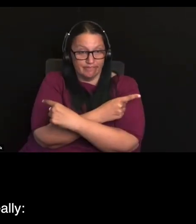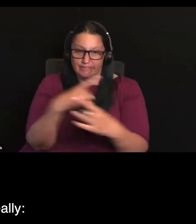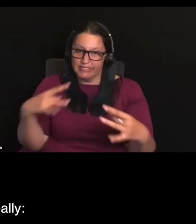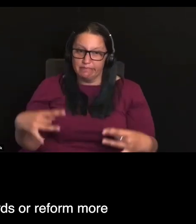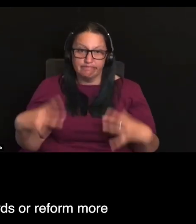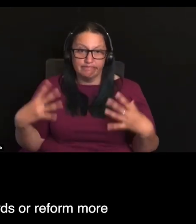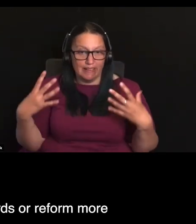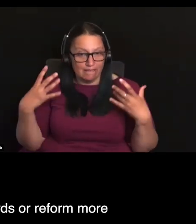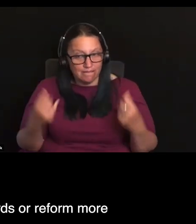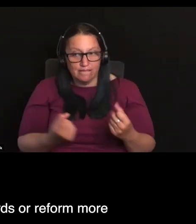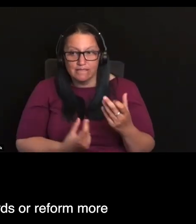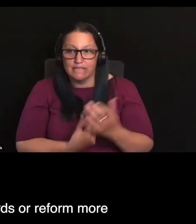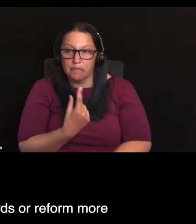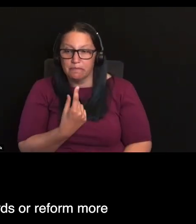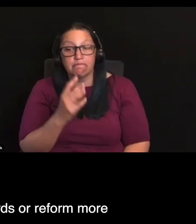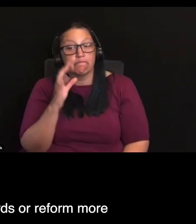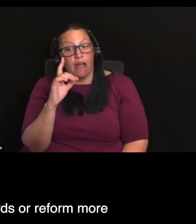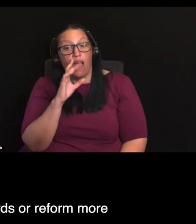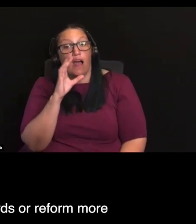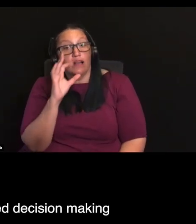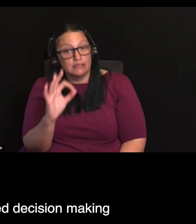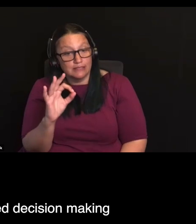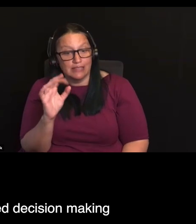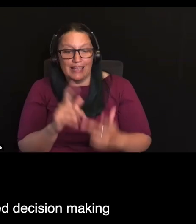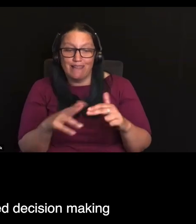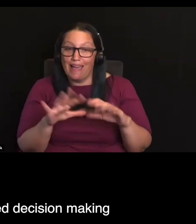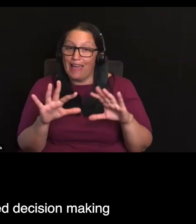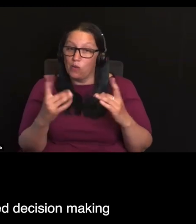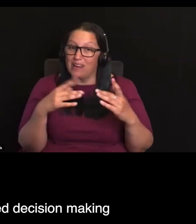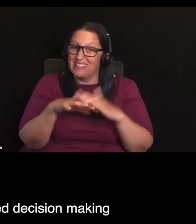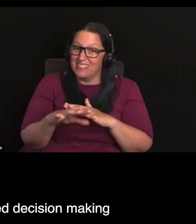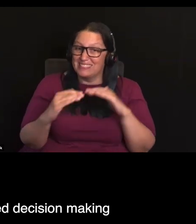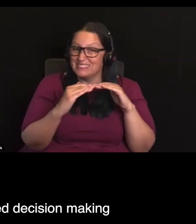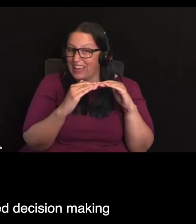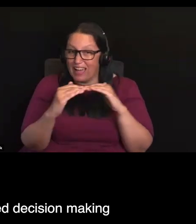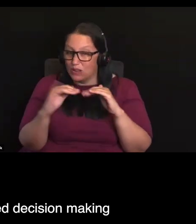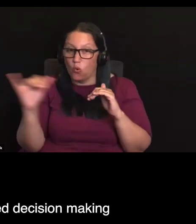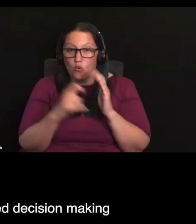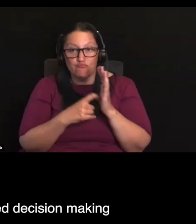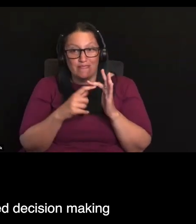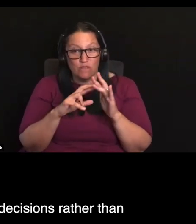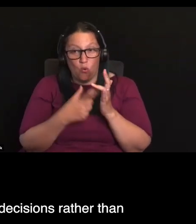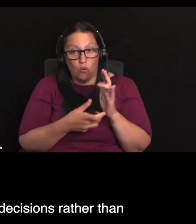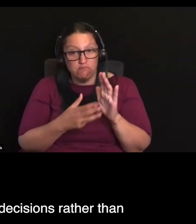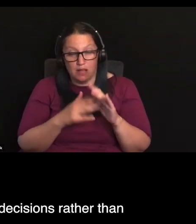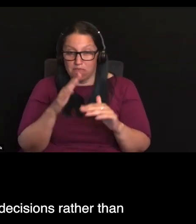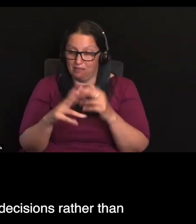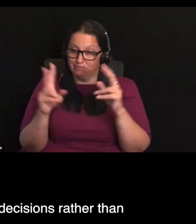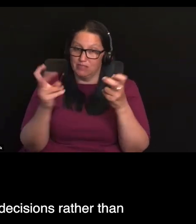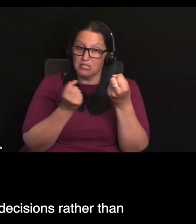question is really, is there anything kind of within the standards for reform more broadly, that is more about kind of supportive decision making and supporting older